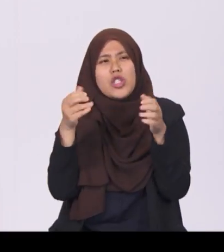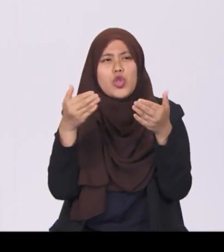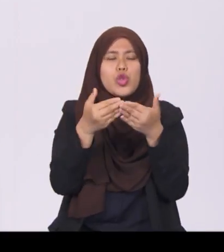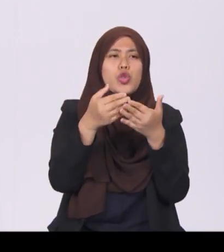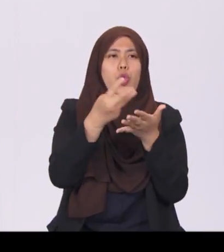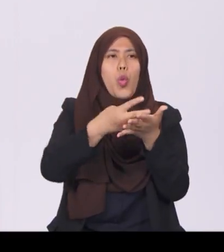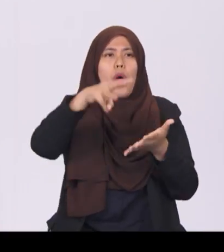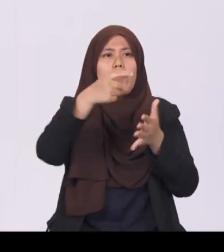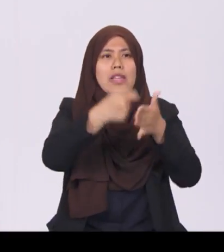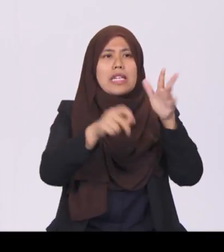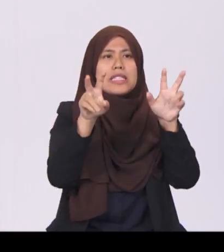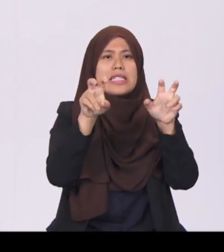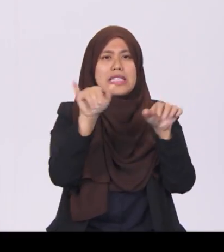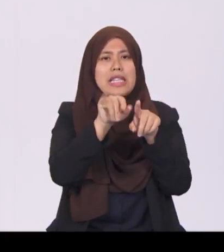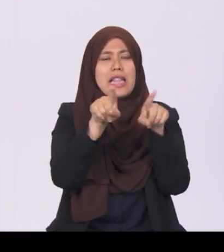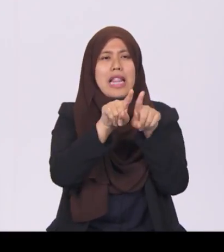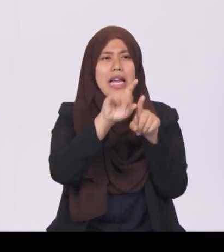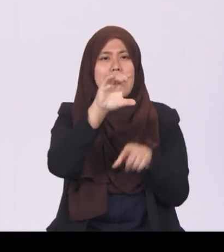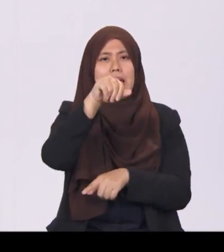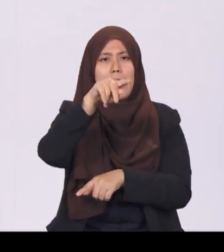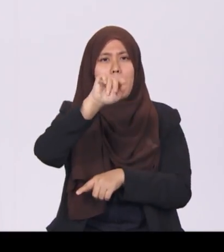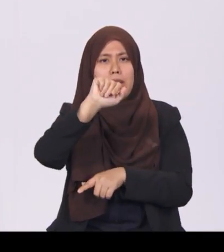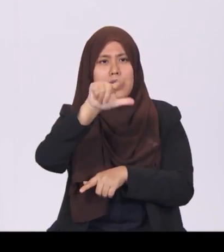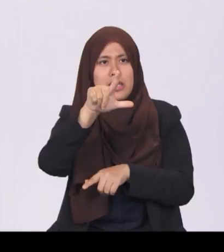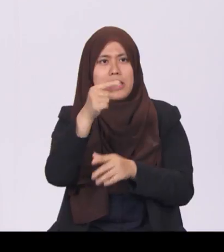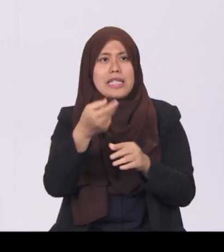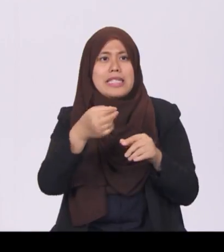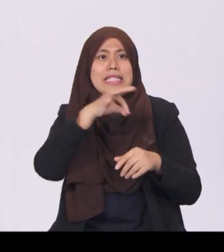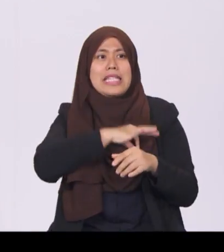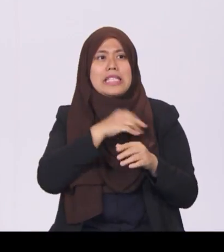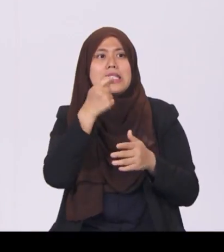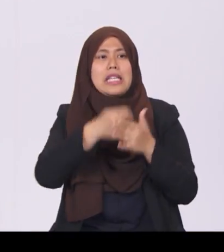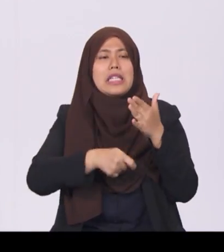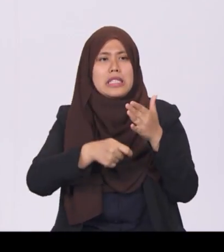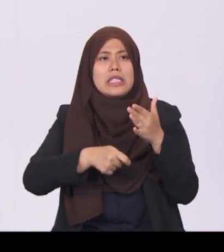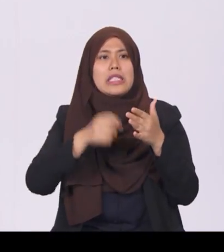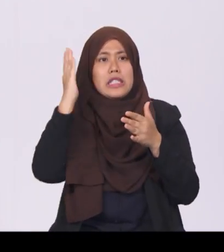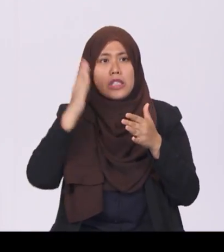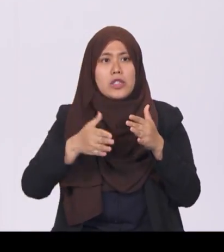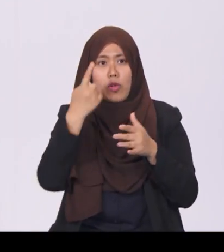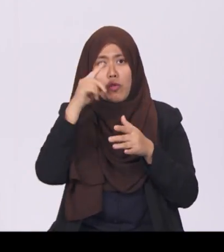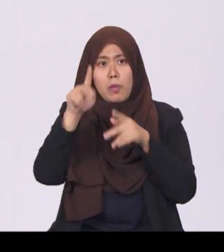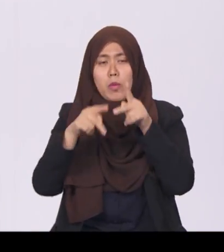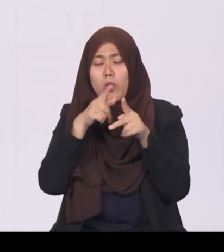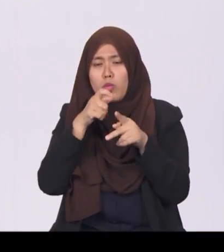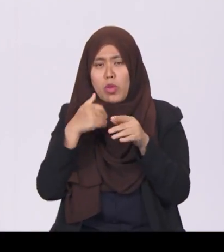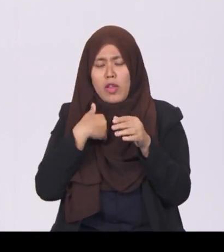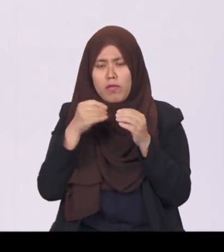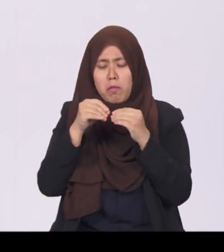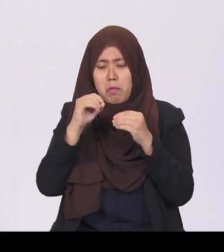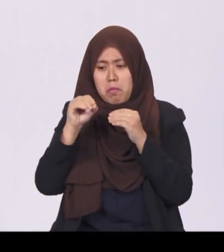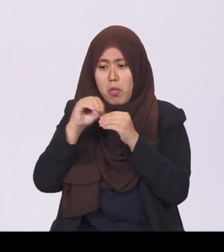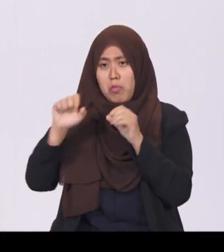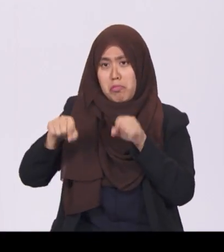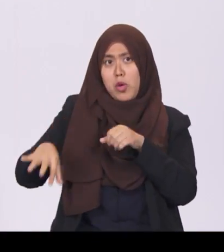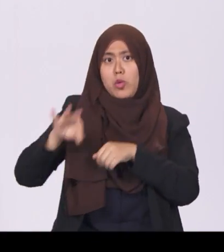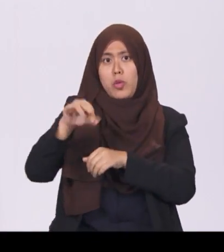This reflects a desire for a progressive system with those with more contributing back to society. This is fair